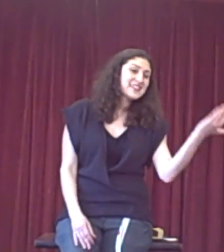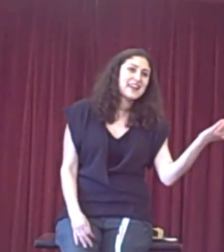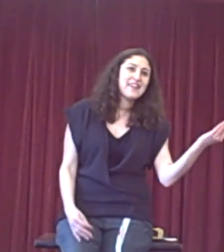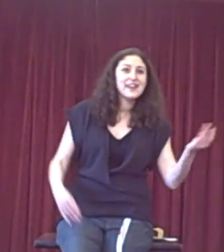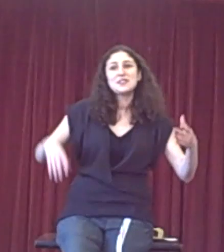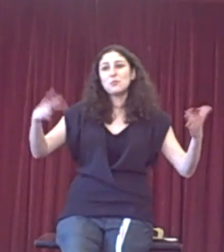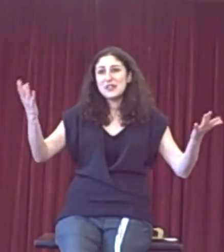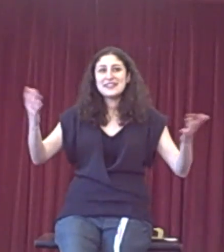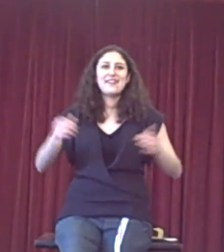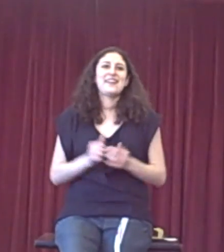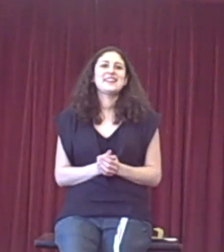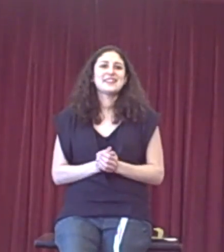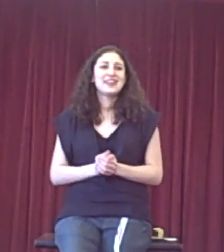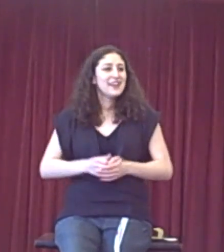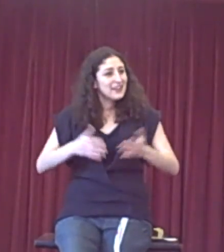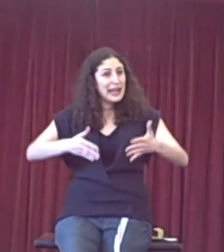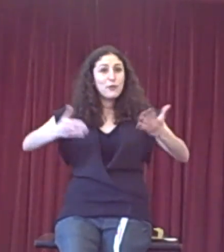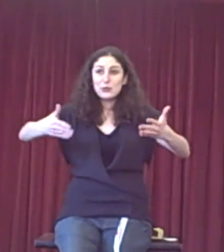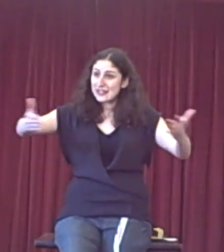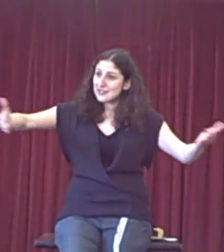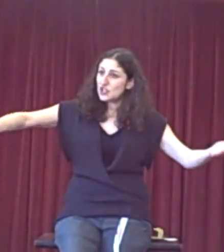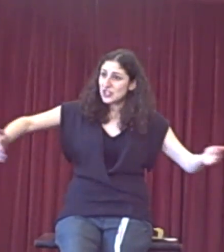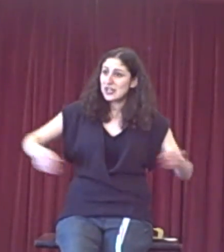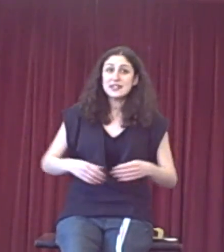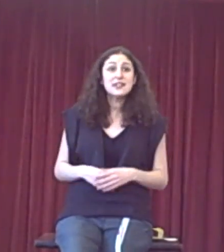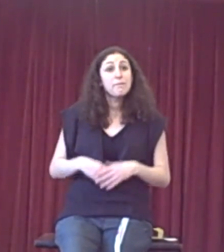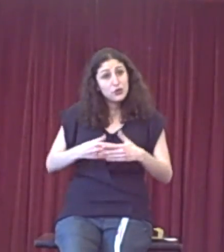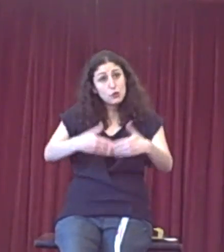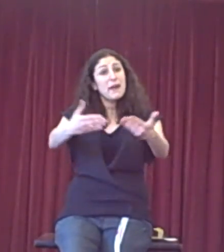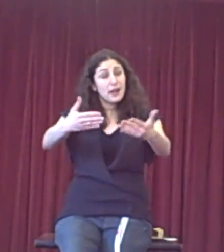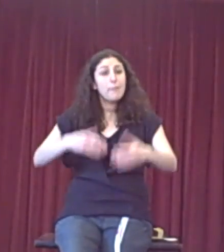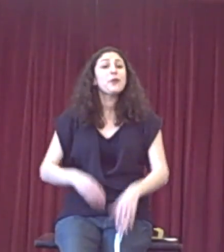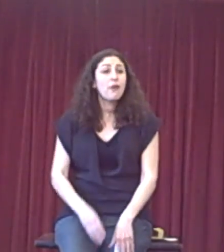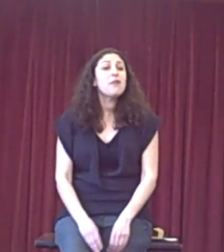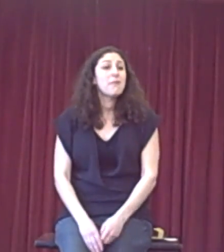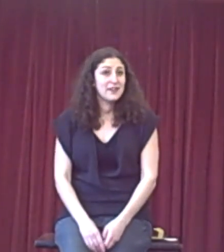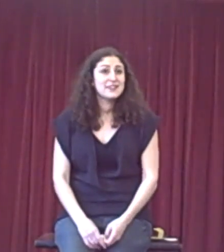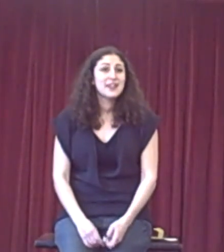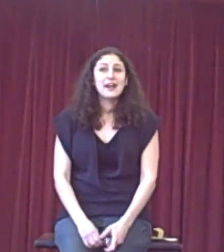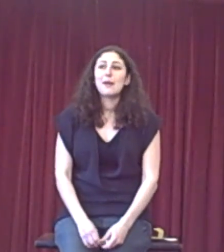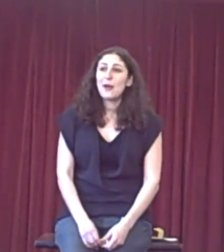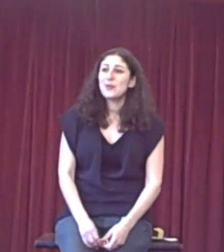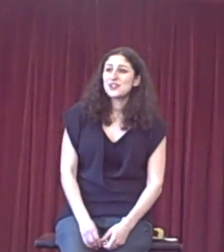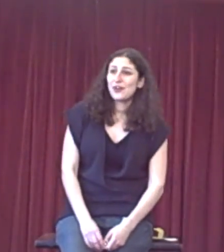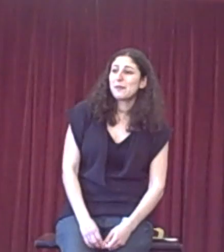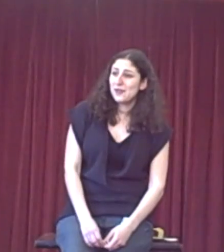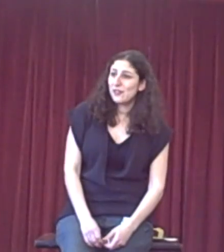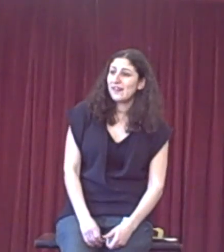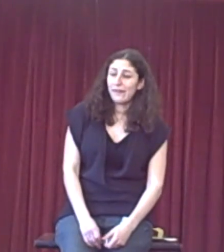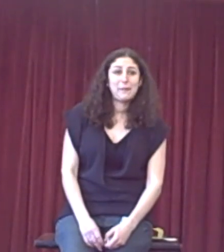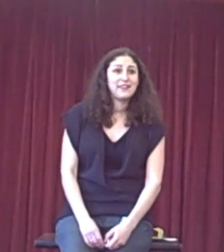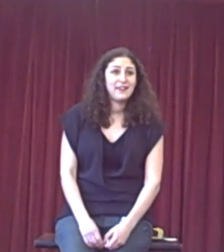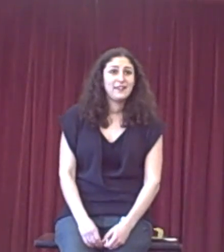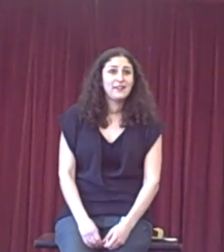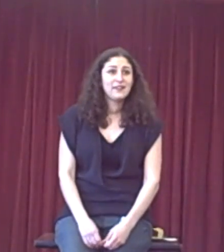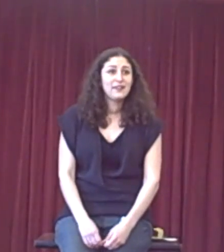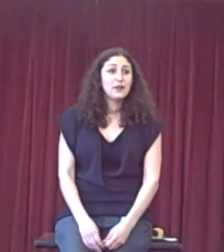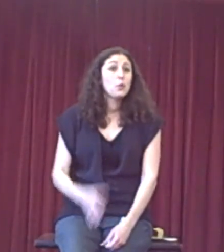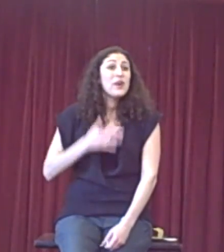they say this, we say this. And our audience judges, you make up your own mind about which argument you think is better. We